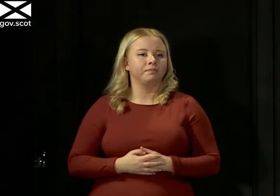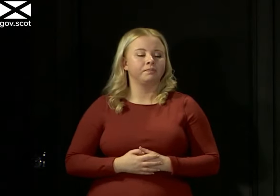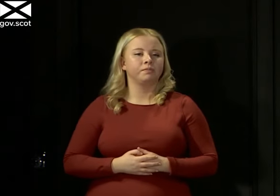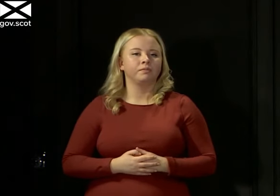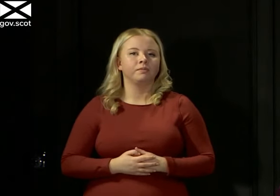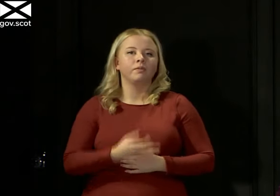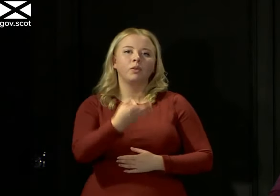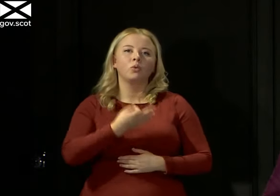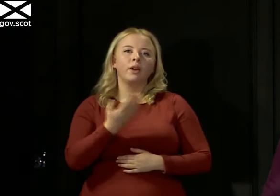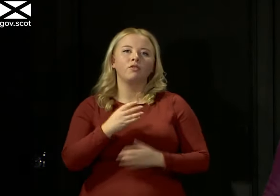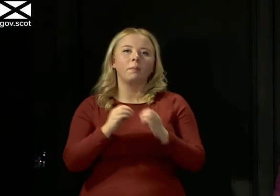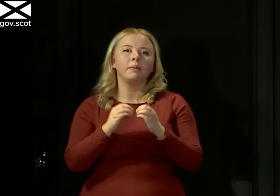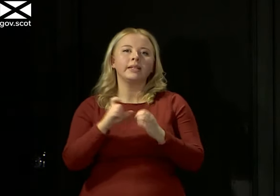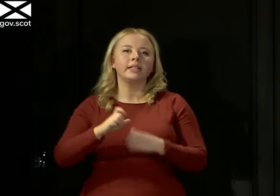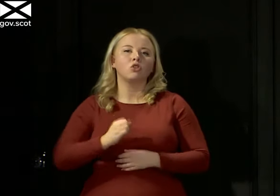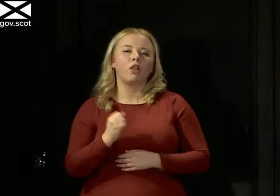Katie Hunter from BBC Scotland.